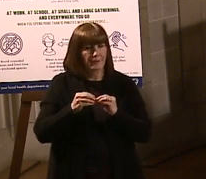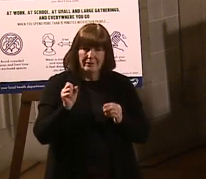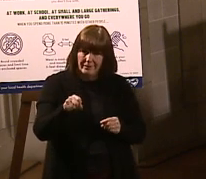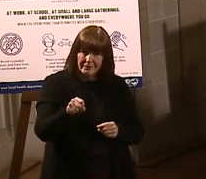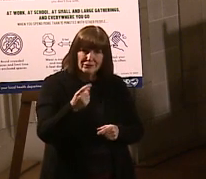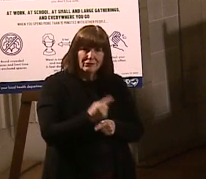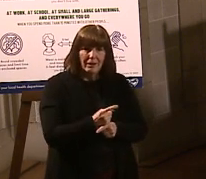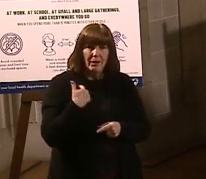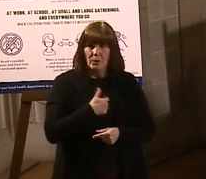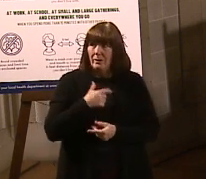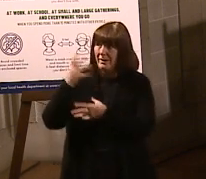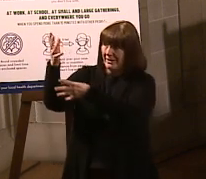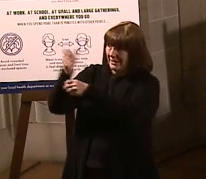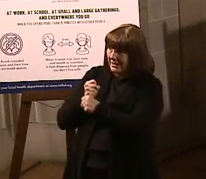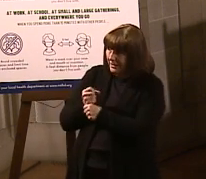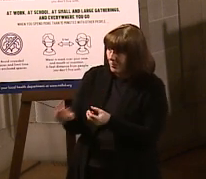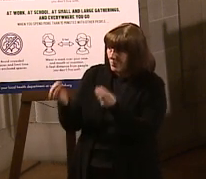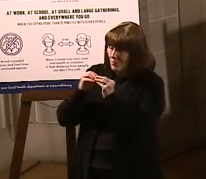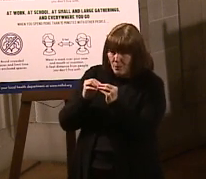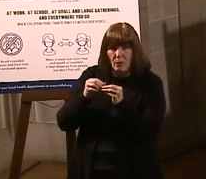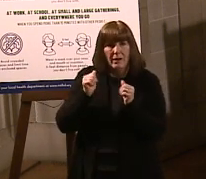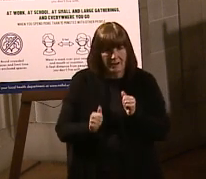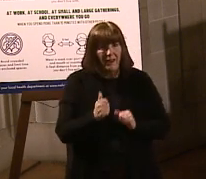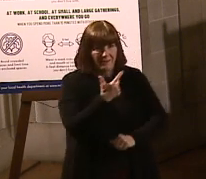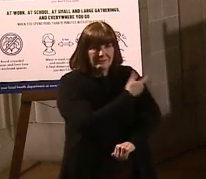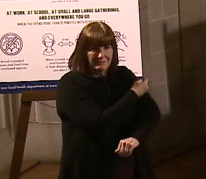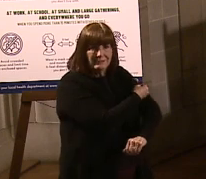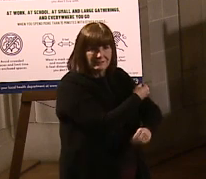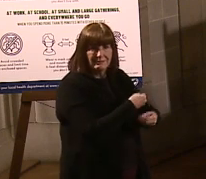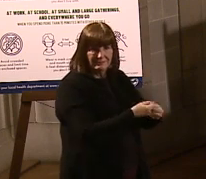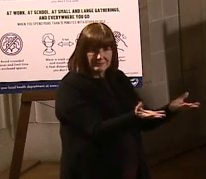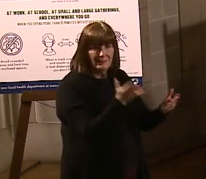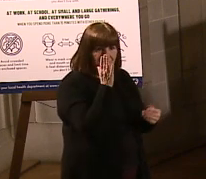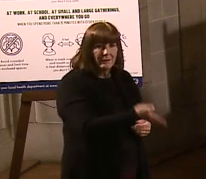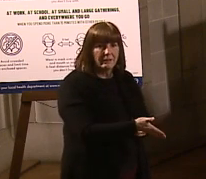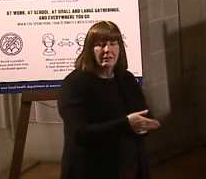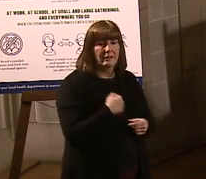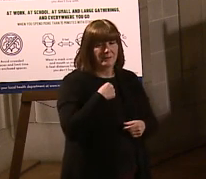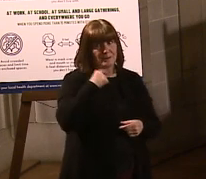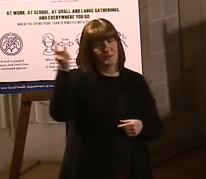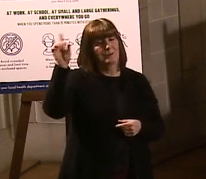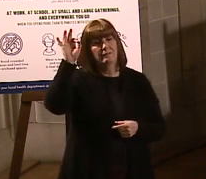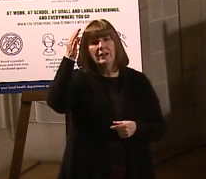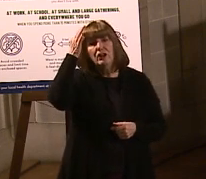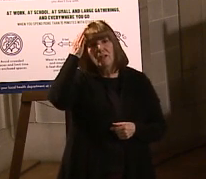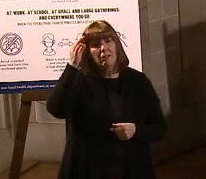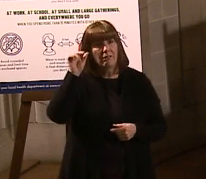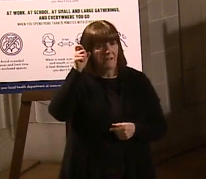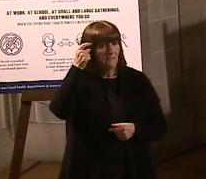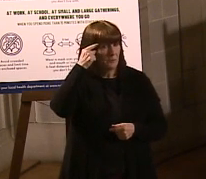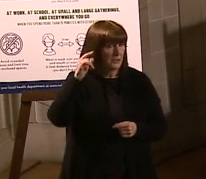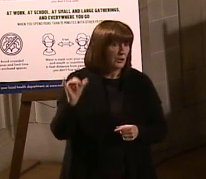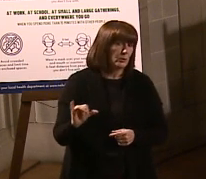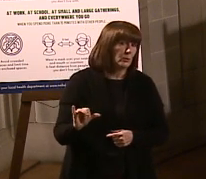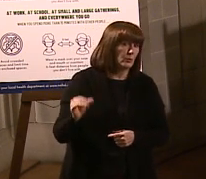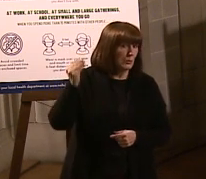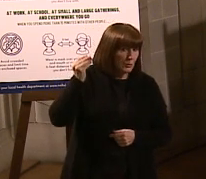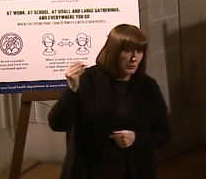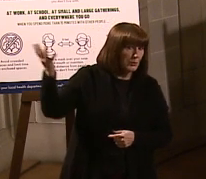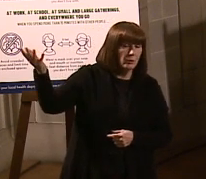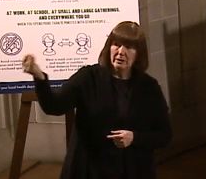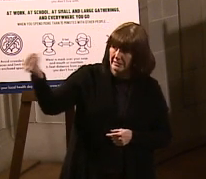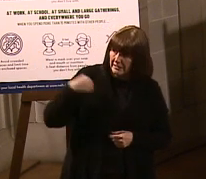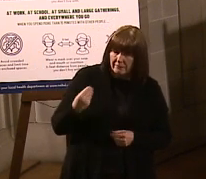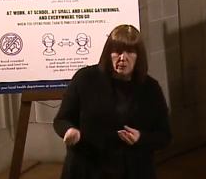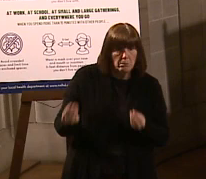vaccines, we will get it into people's arms. So I've told that to the federal government as well. If you give us more